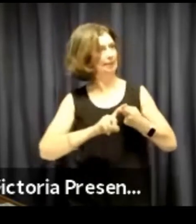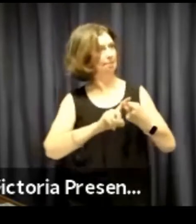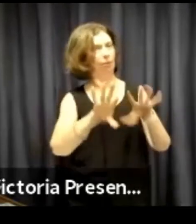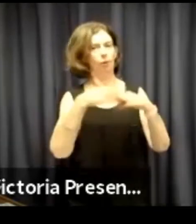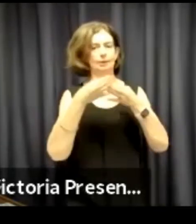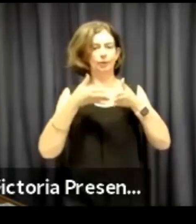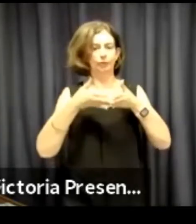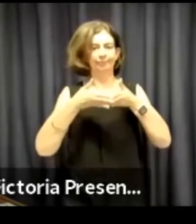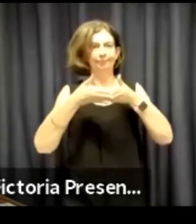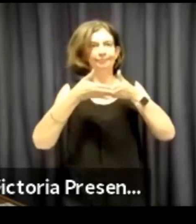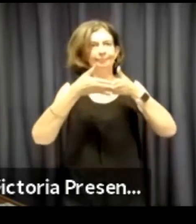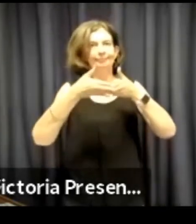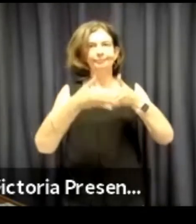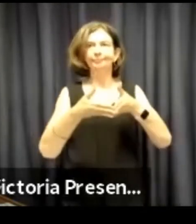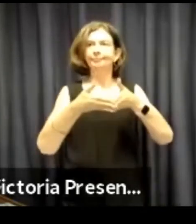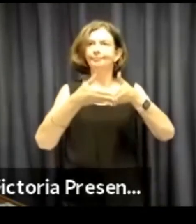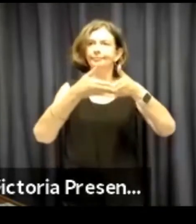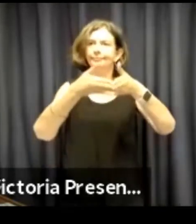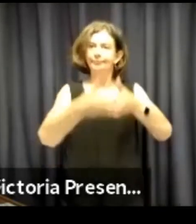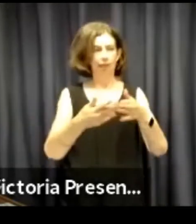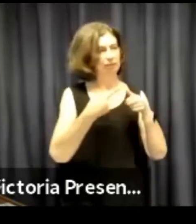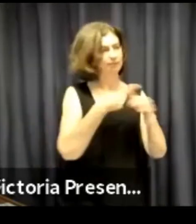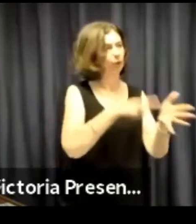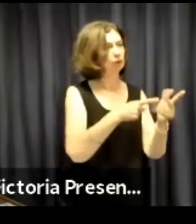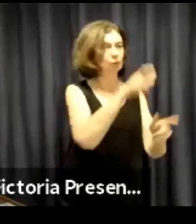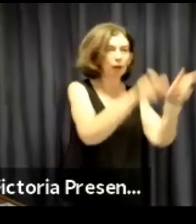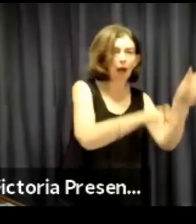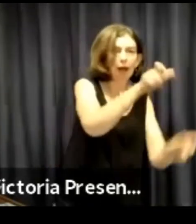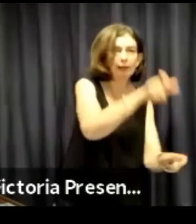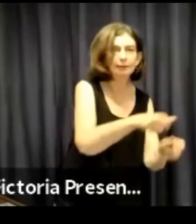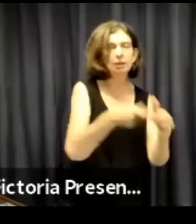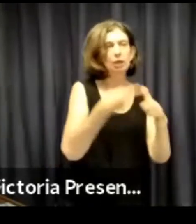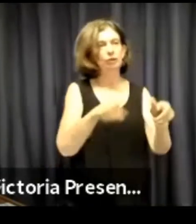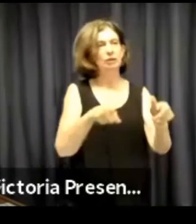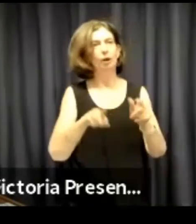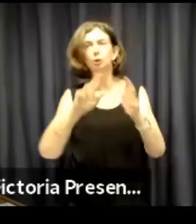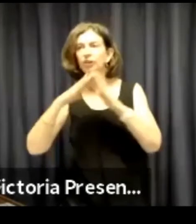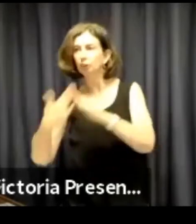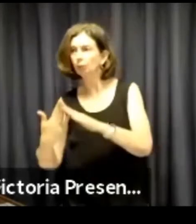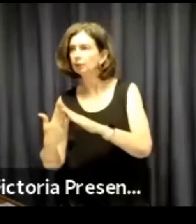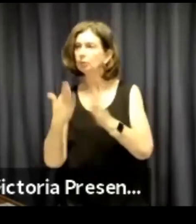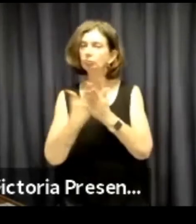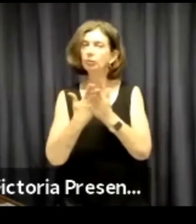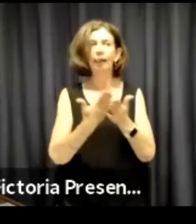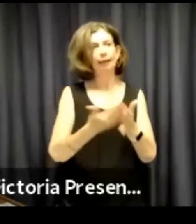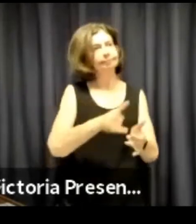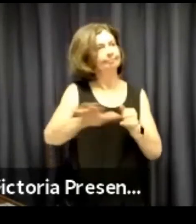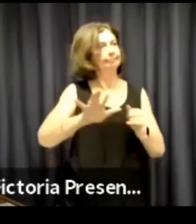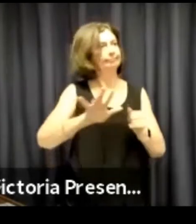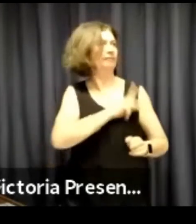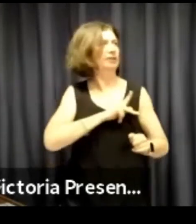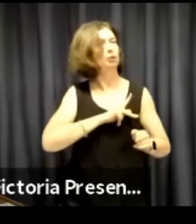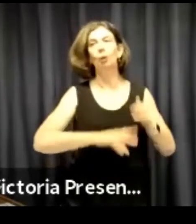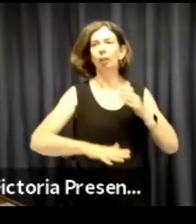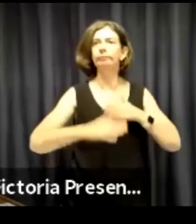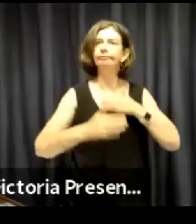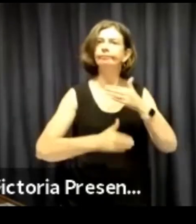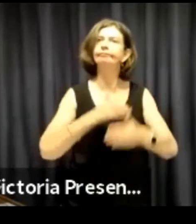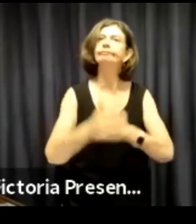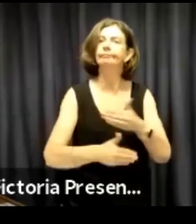from home and working very hard to keep the organisation afloat, being responsive to clients and the community